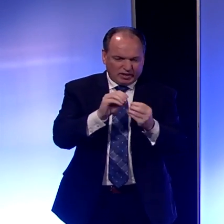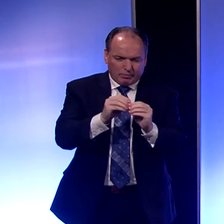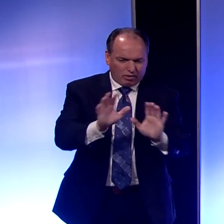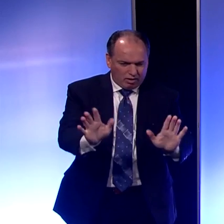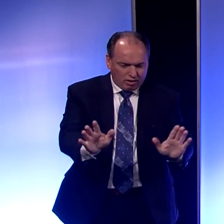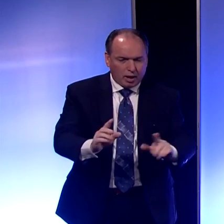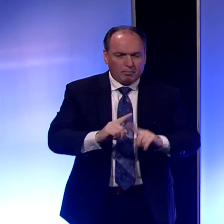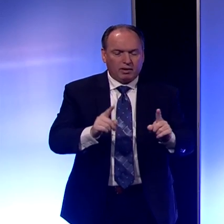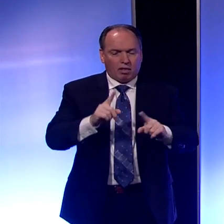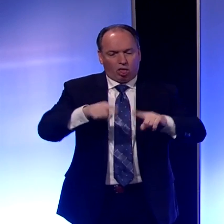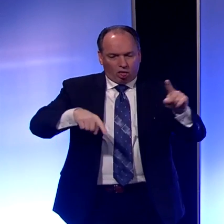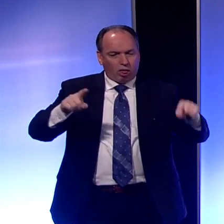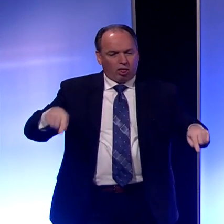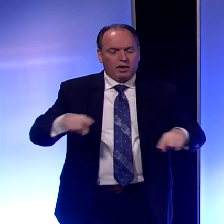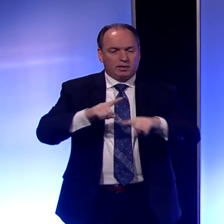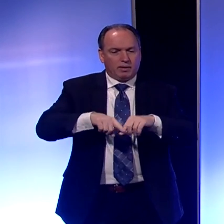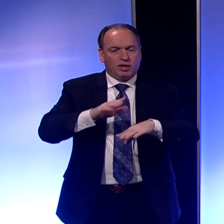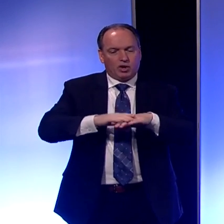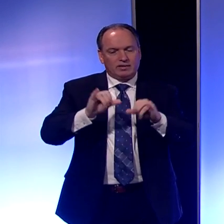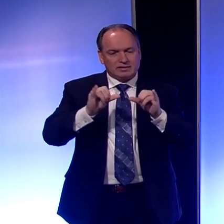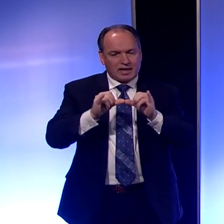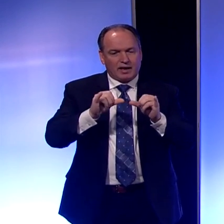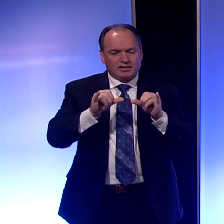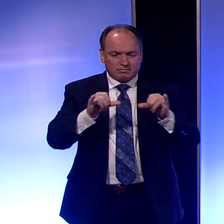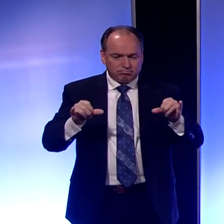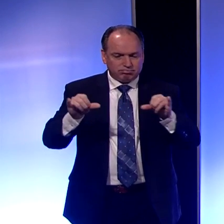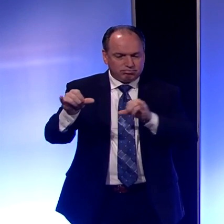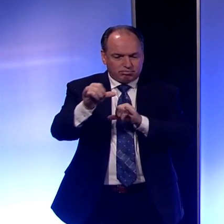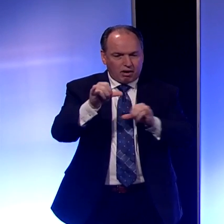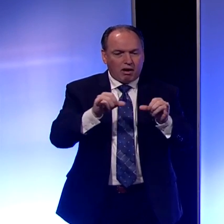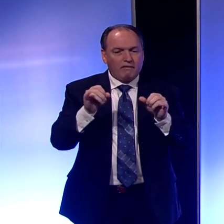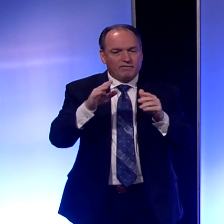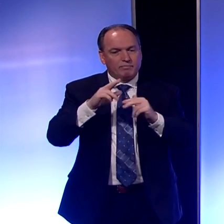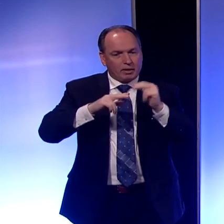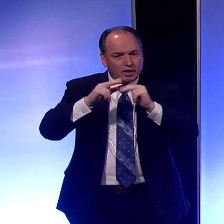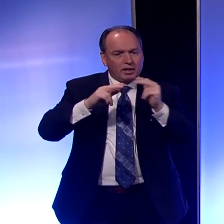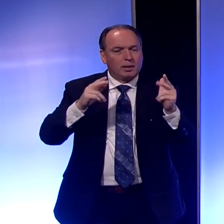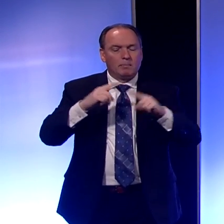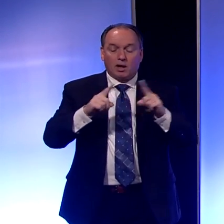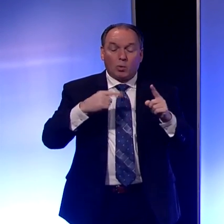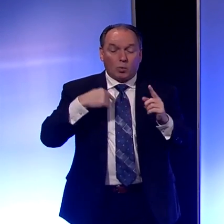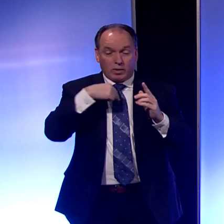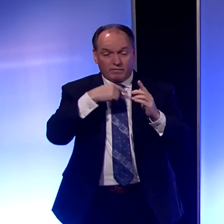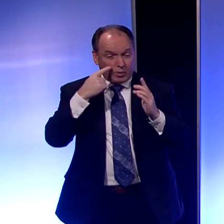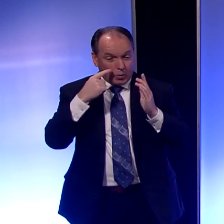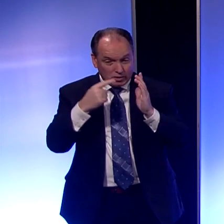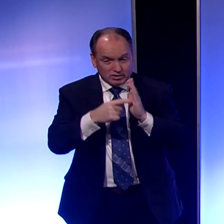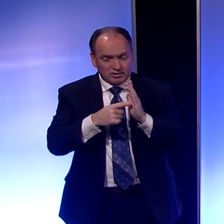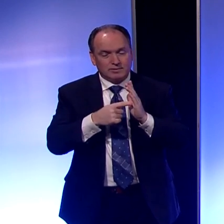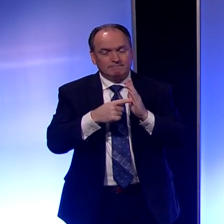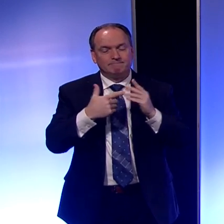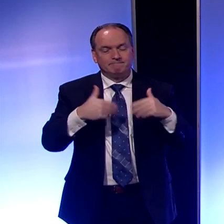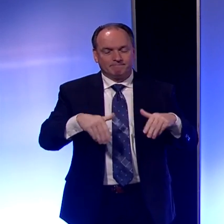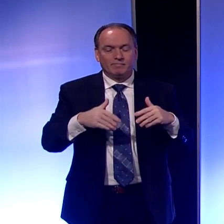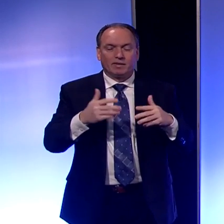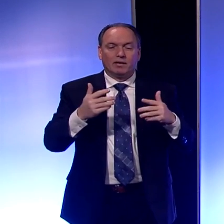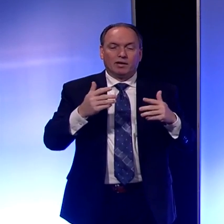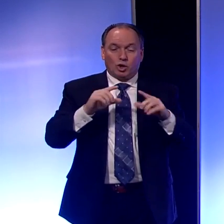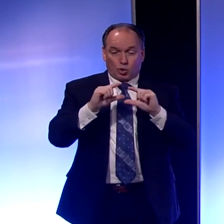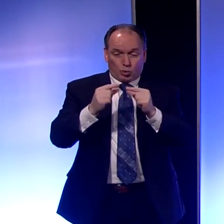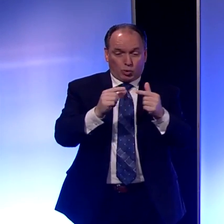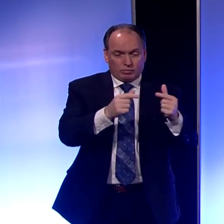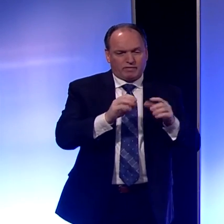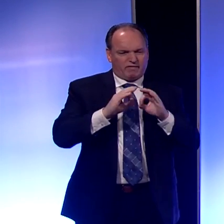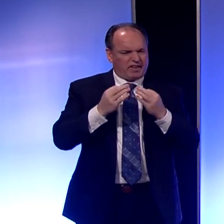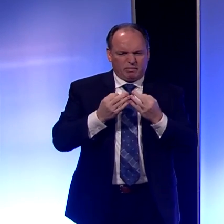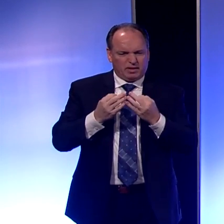really does vary depending on the size of the facility. But what we have noticed is there are groups of